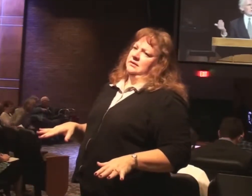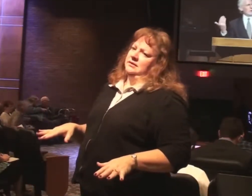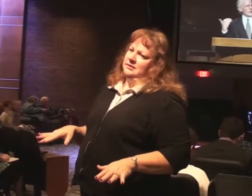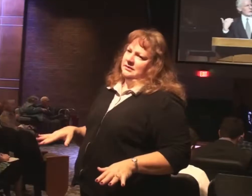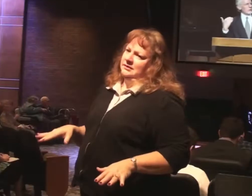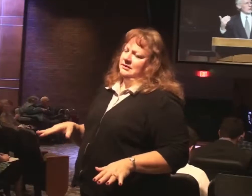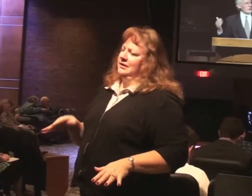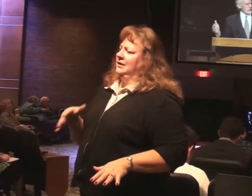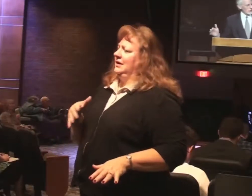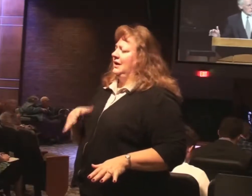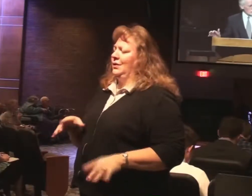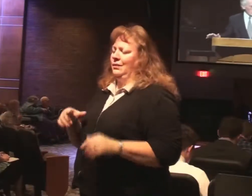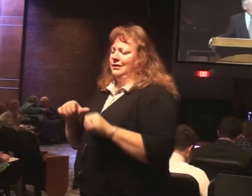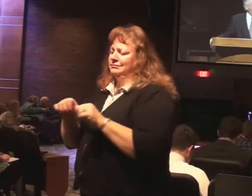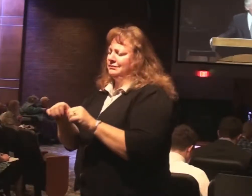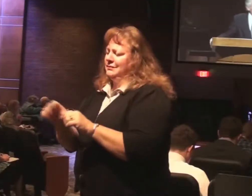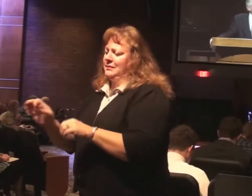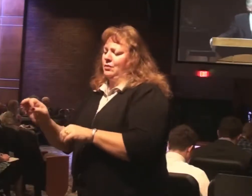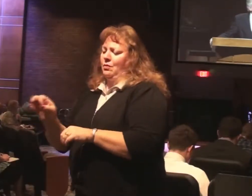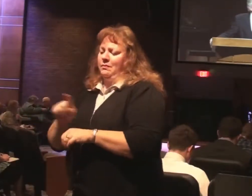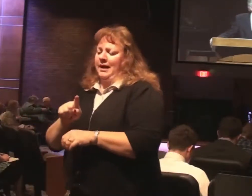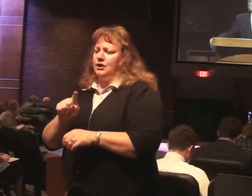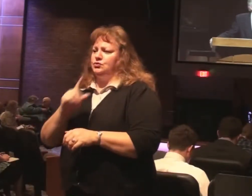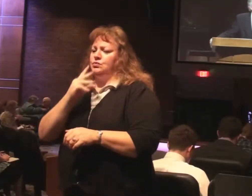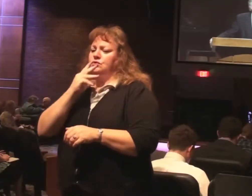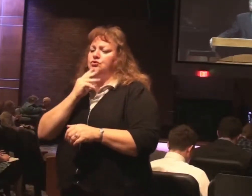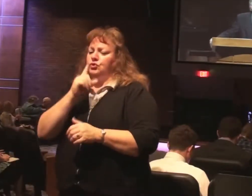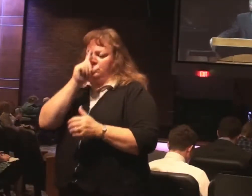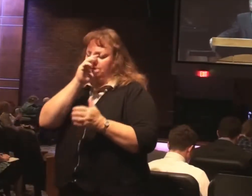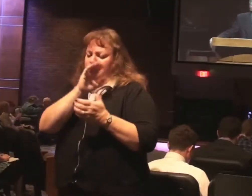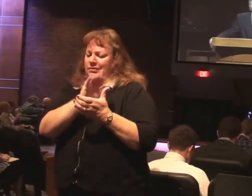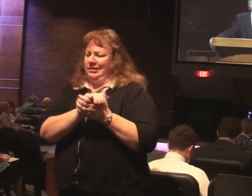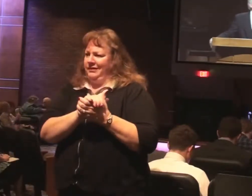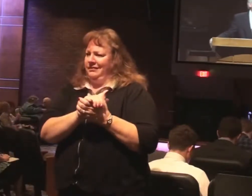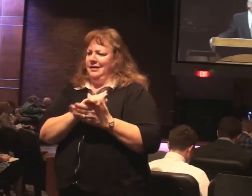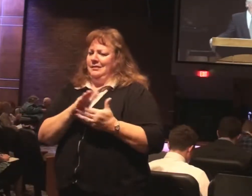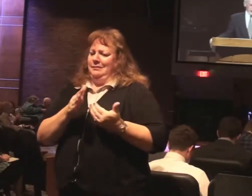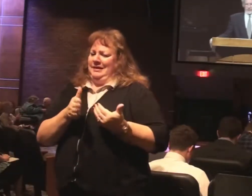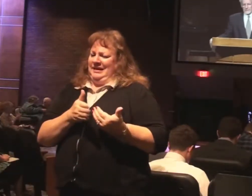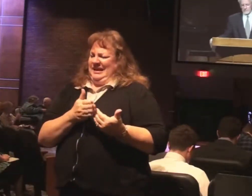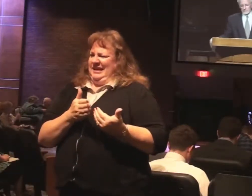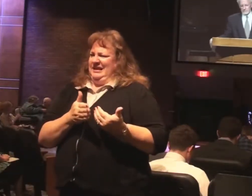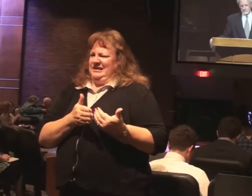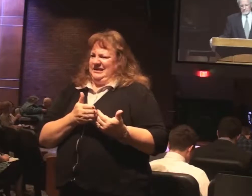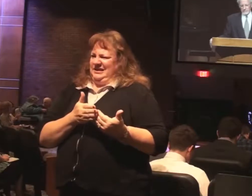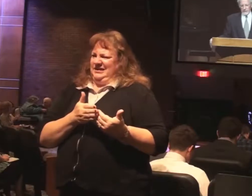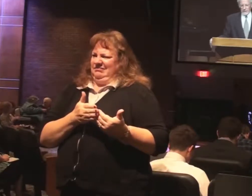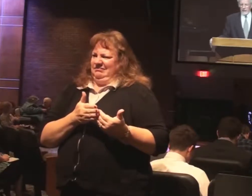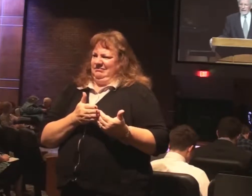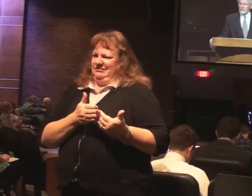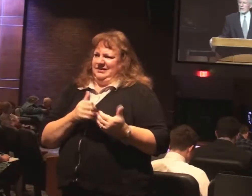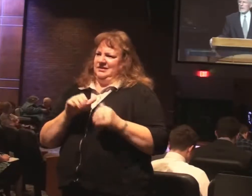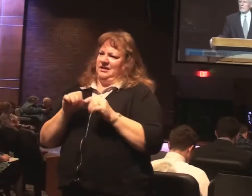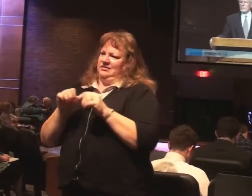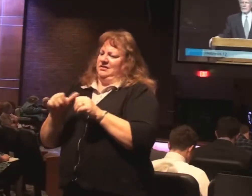return to Judaism would be an easier way. The letter to the Hebrews